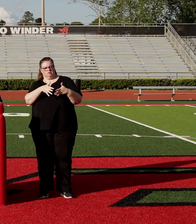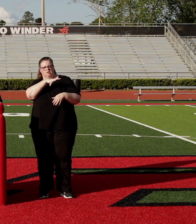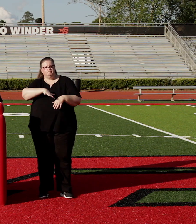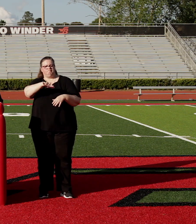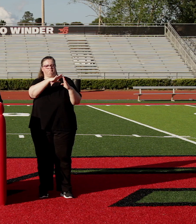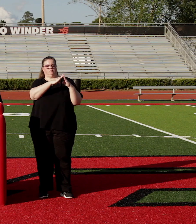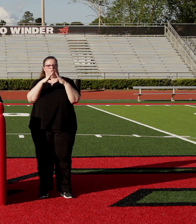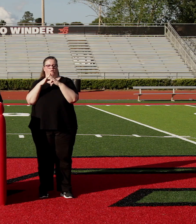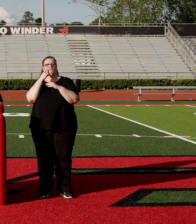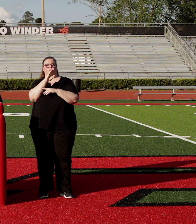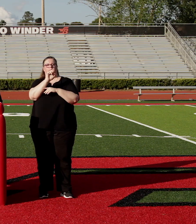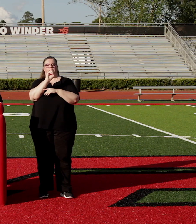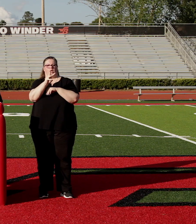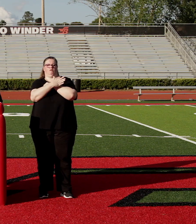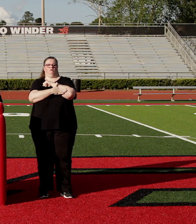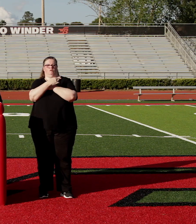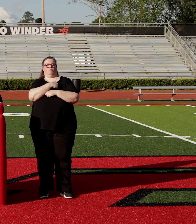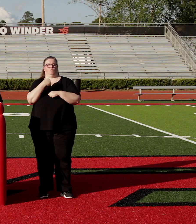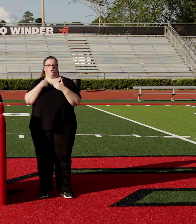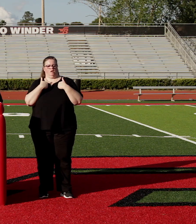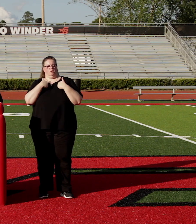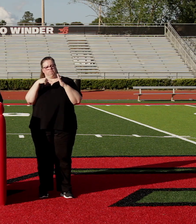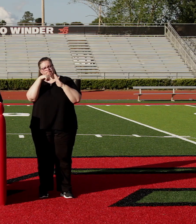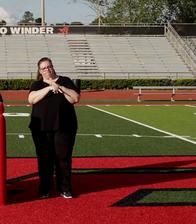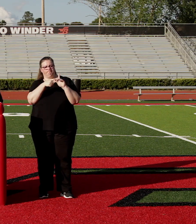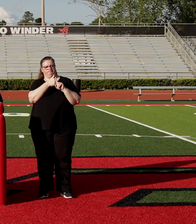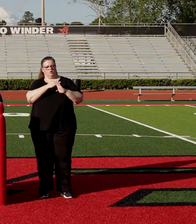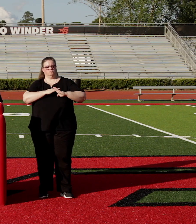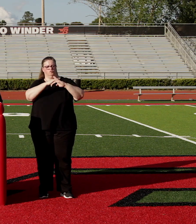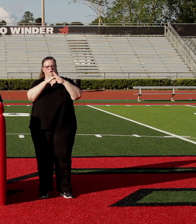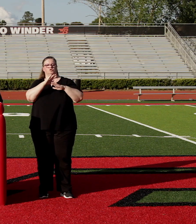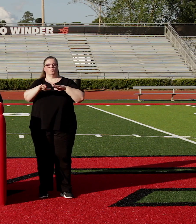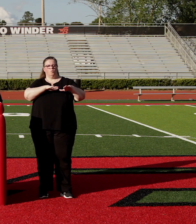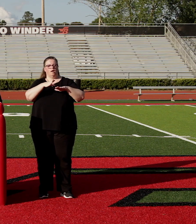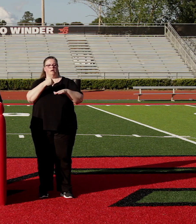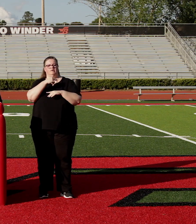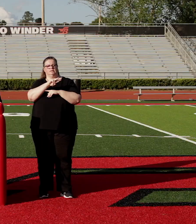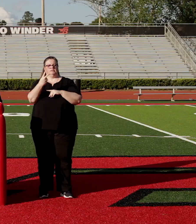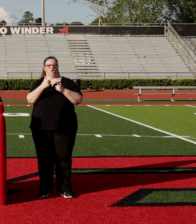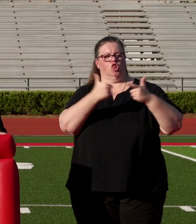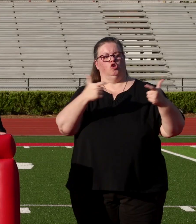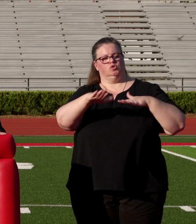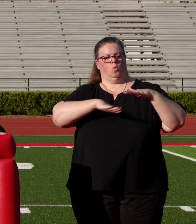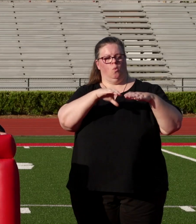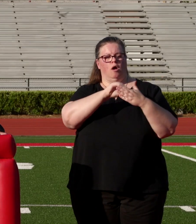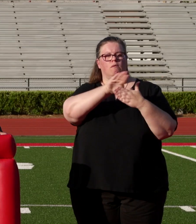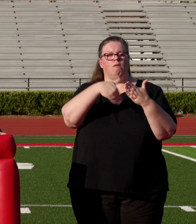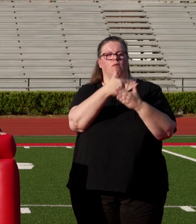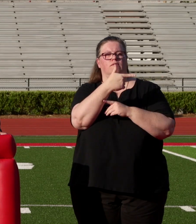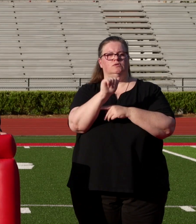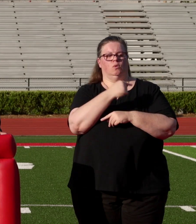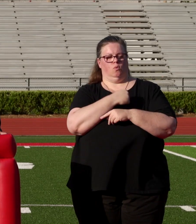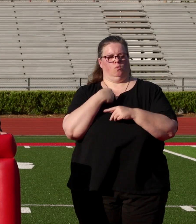Barrow County, we hosted our first ever suicide prevention walk. And we actually had the second largest walk in all of Georgia. Even